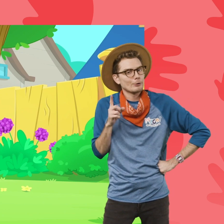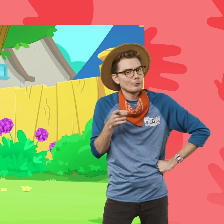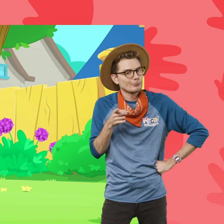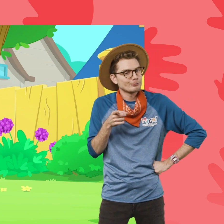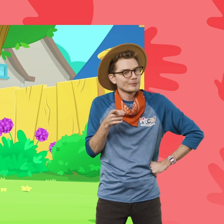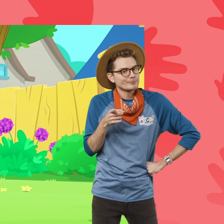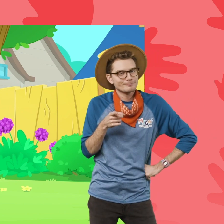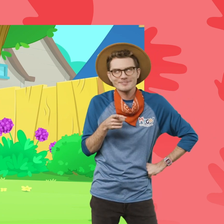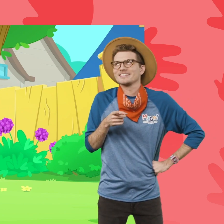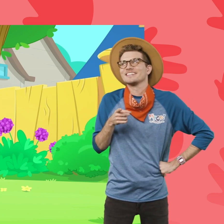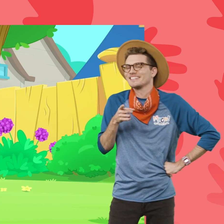ha, ha, ha.